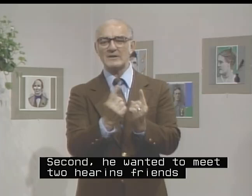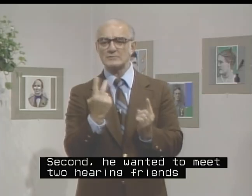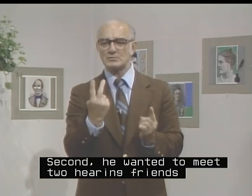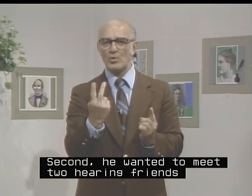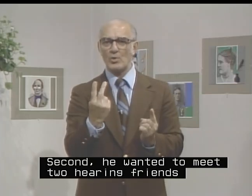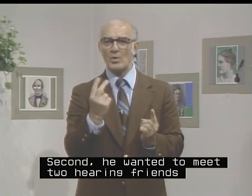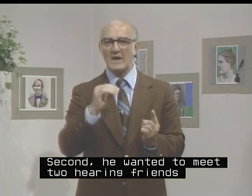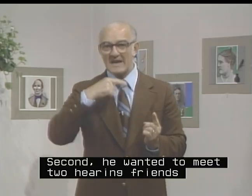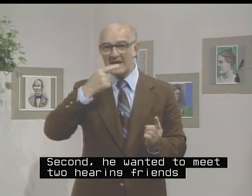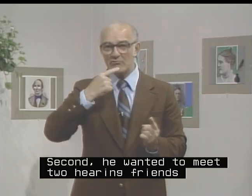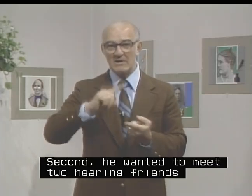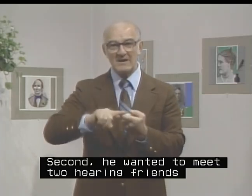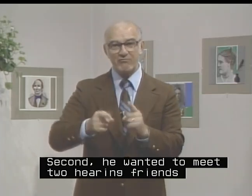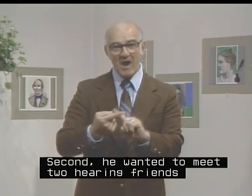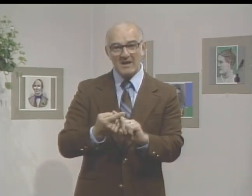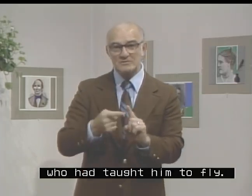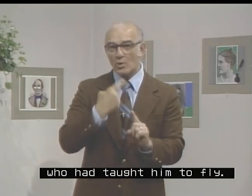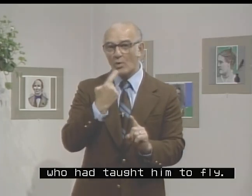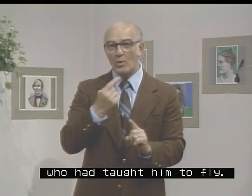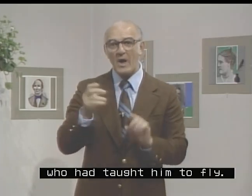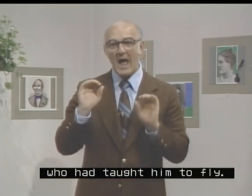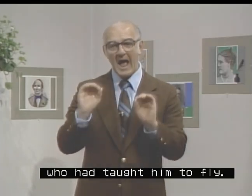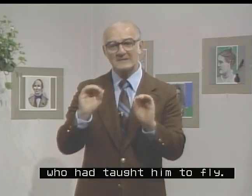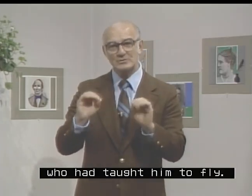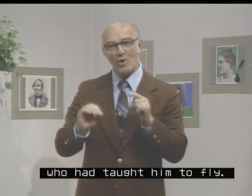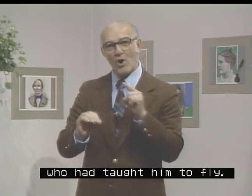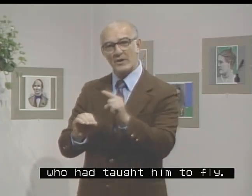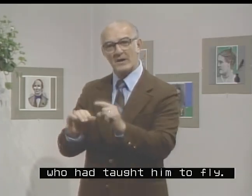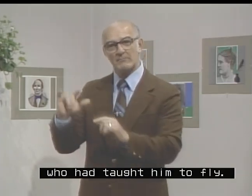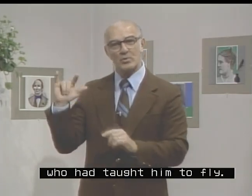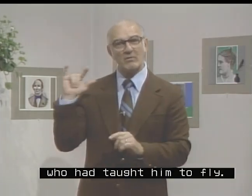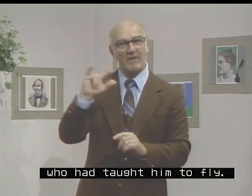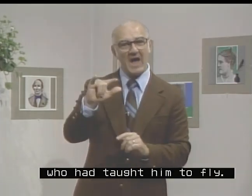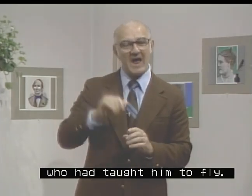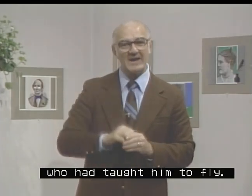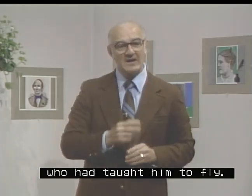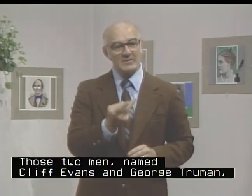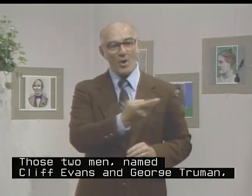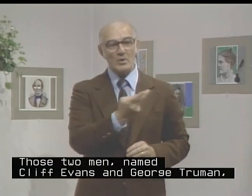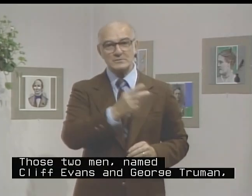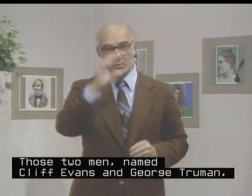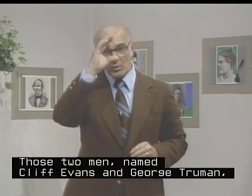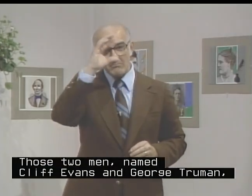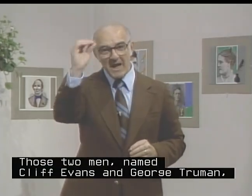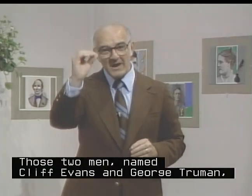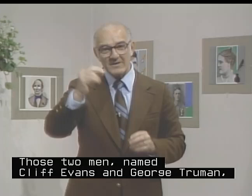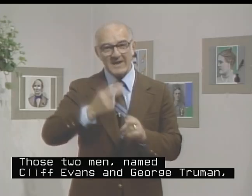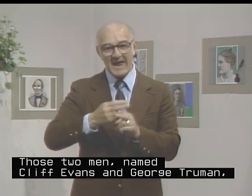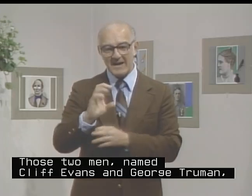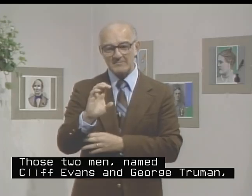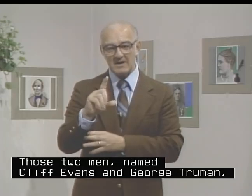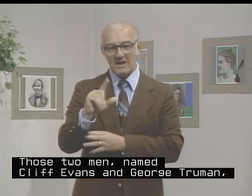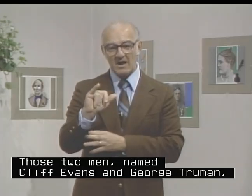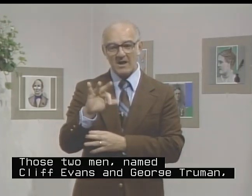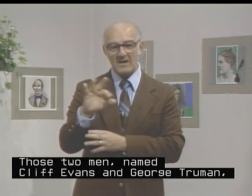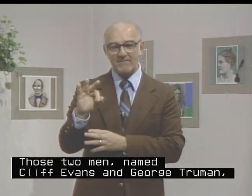two hearing friends who had taught him to fly. Those two men, named Cliff